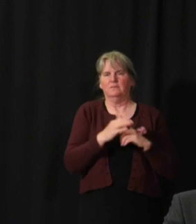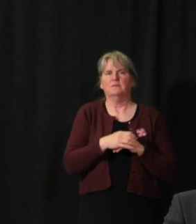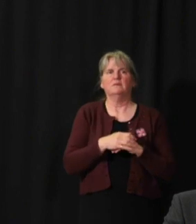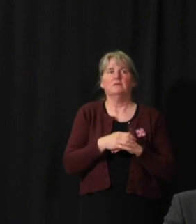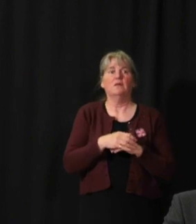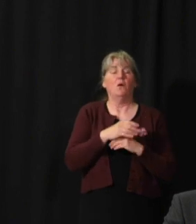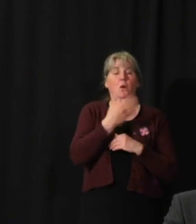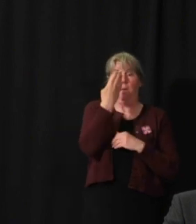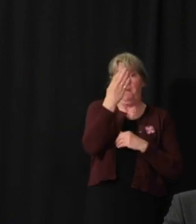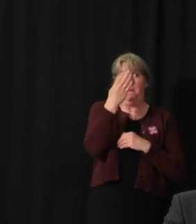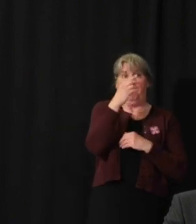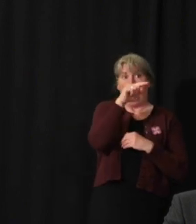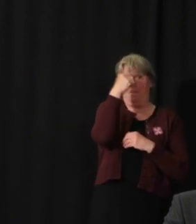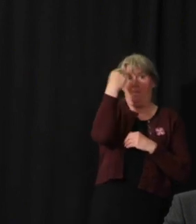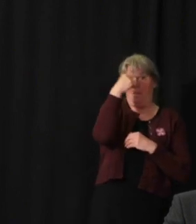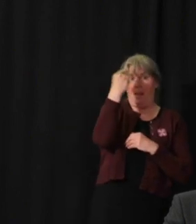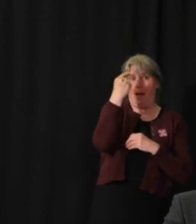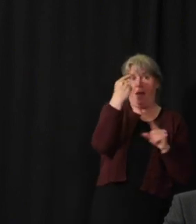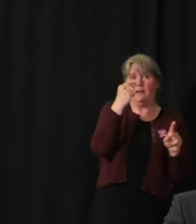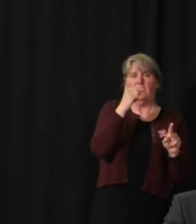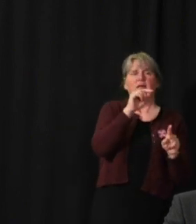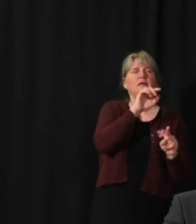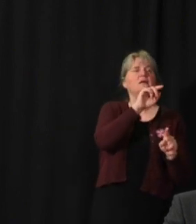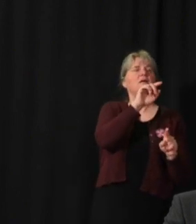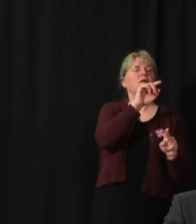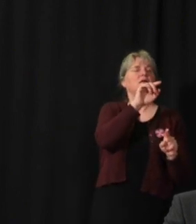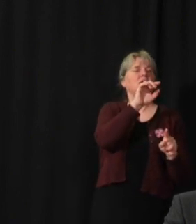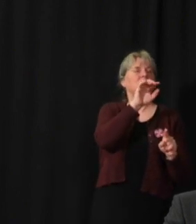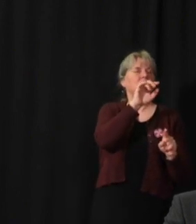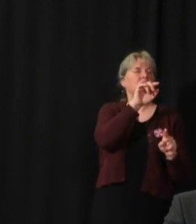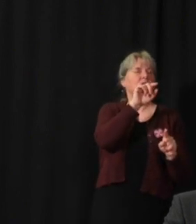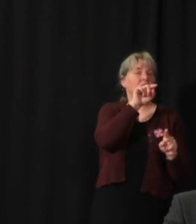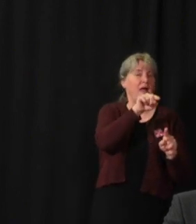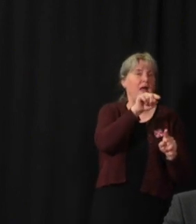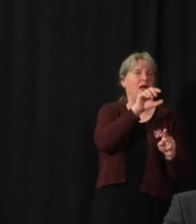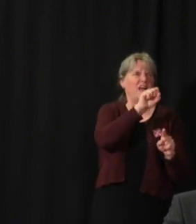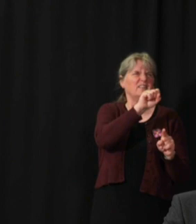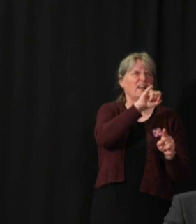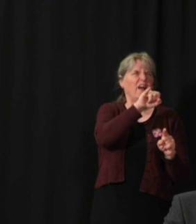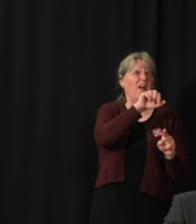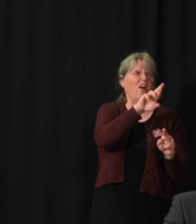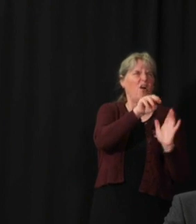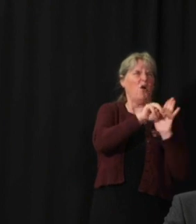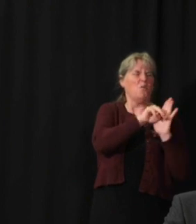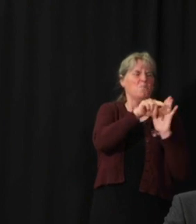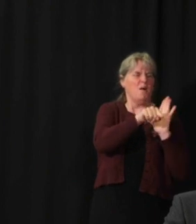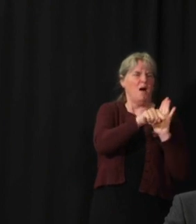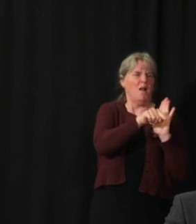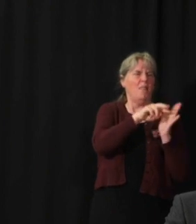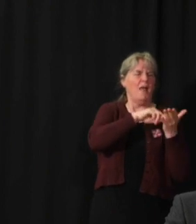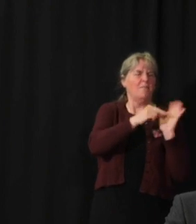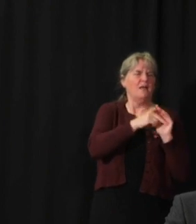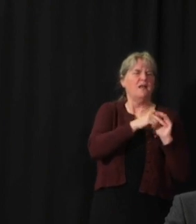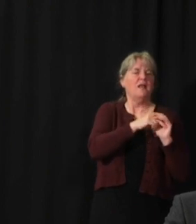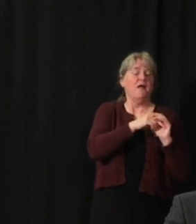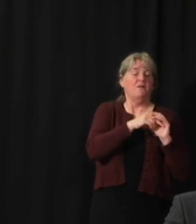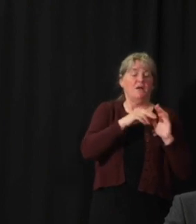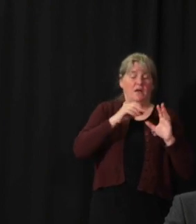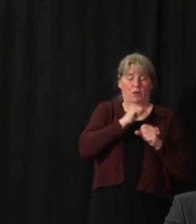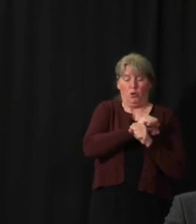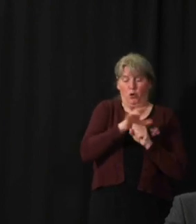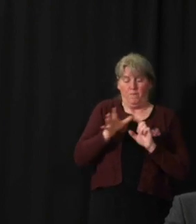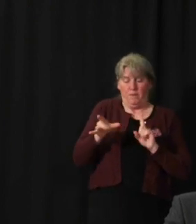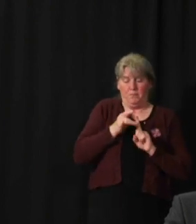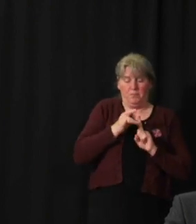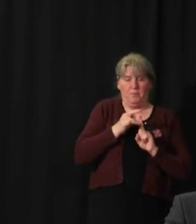had different assumptions and what it assumed was that a person exposed to COVID became immediately